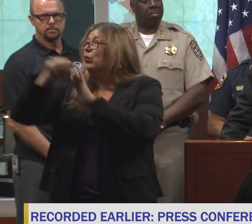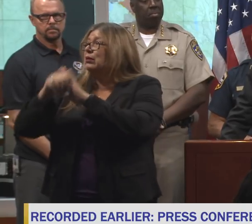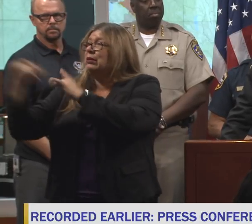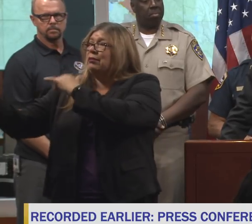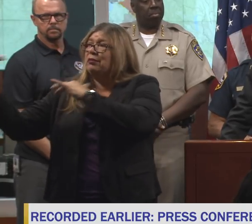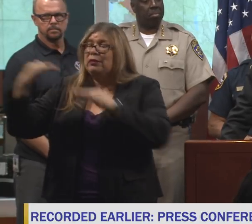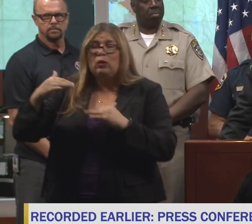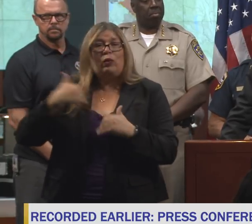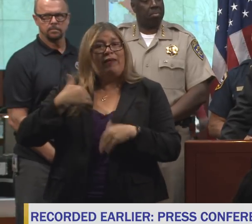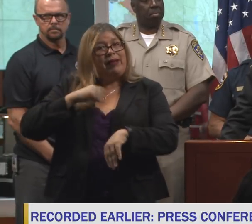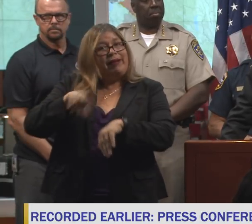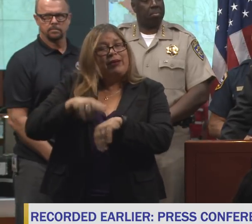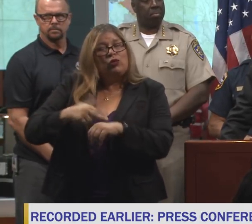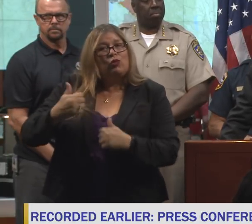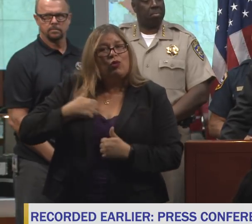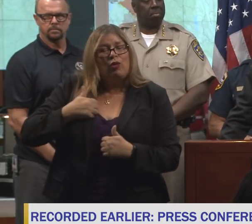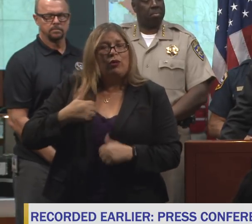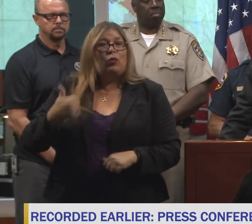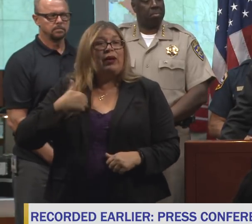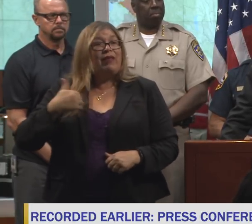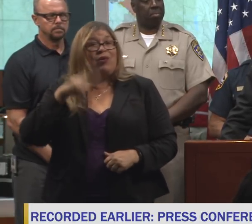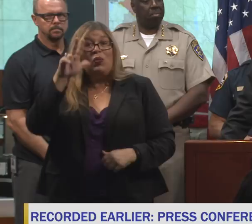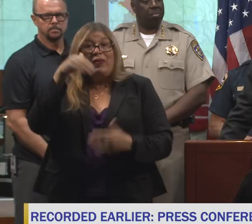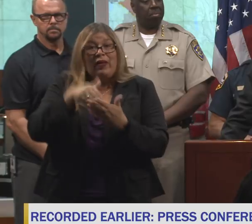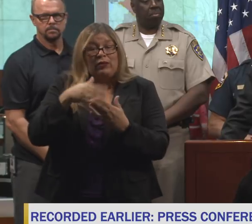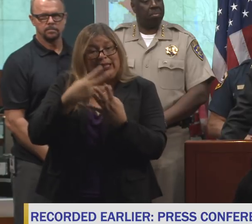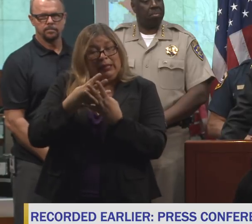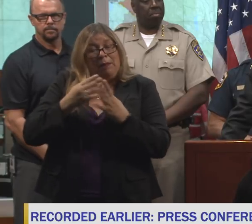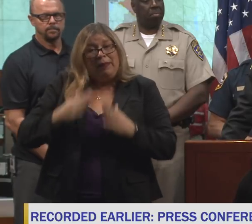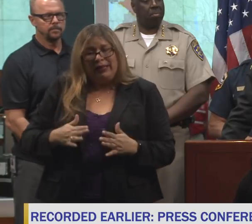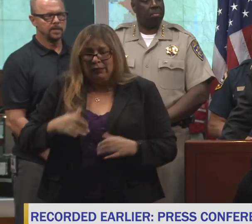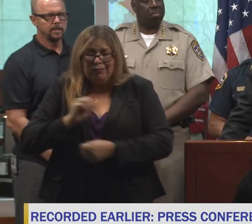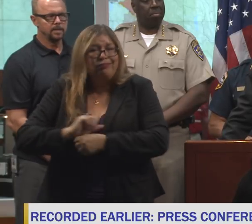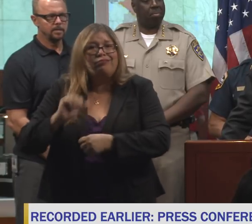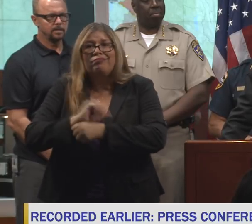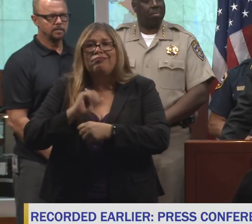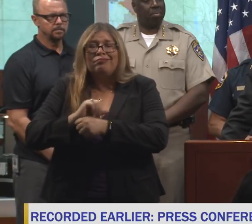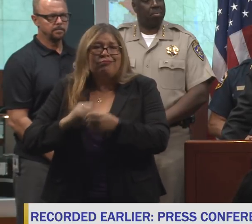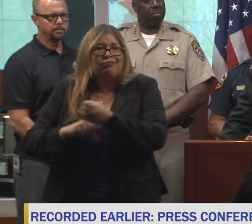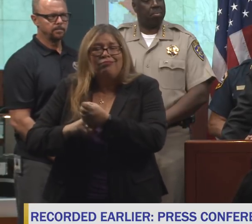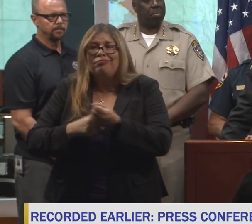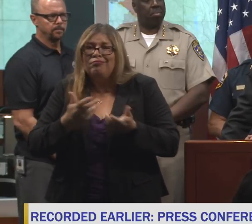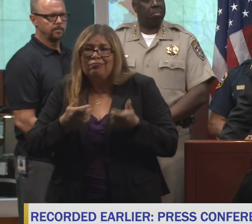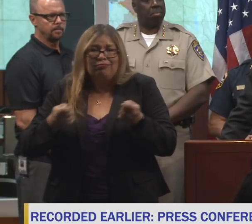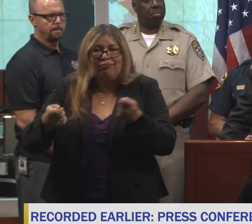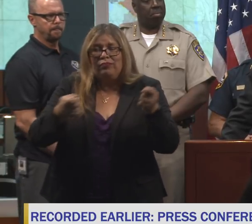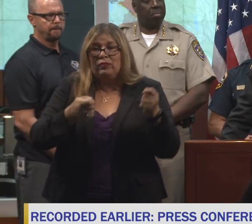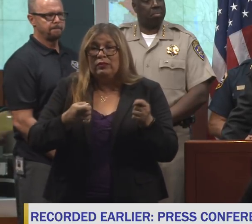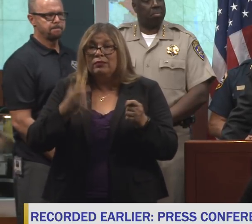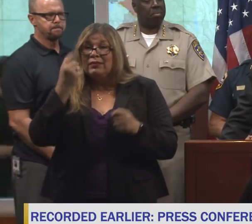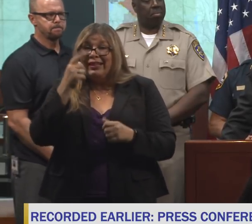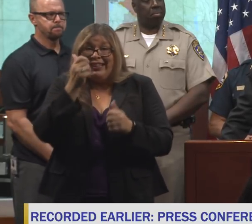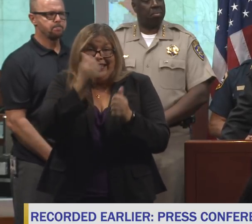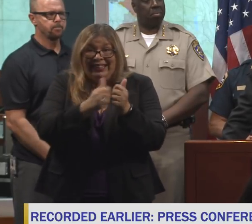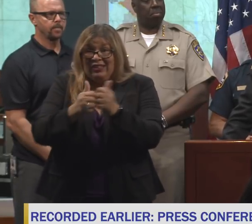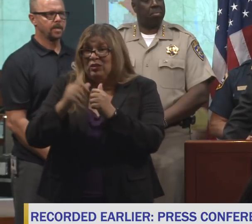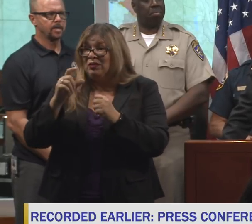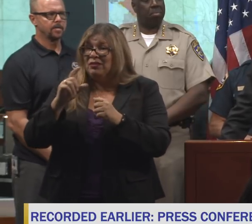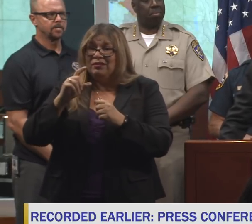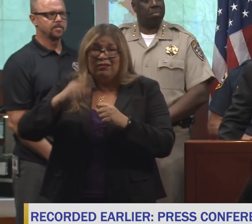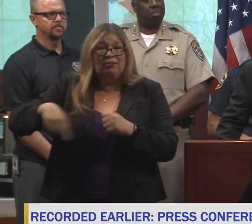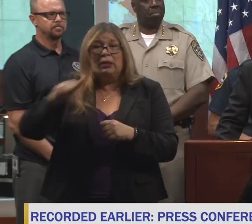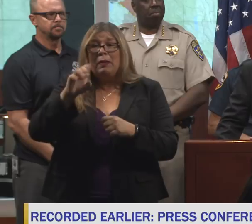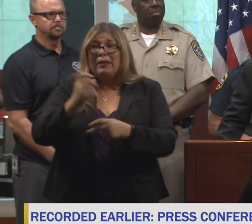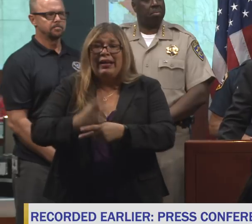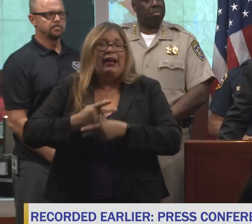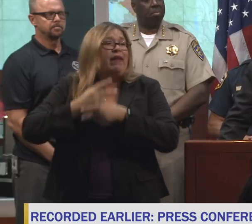3,000 inmates doing their best. But each one has to be very careful. I mean, nature is not